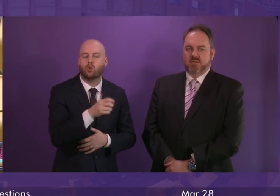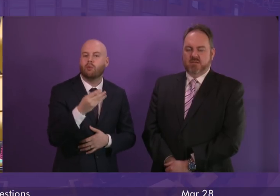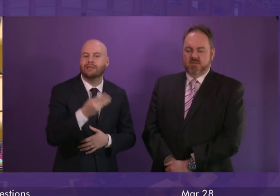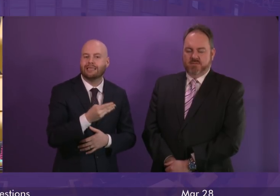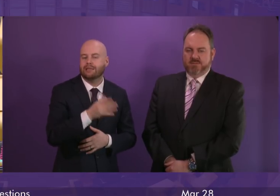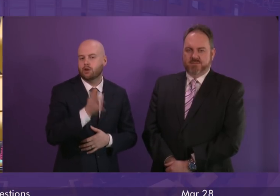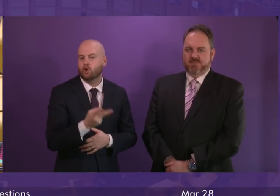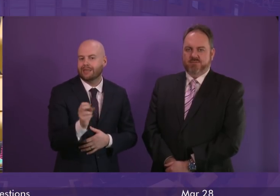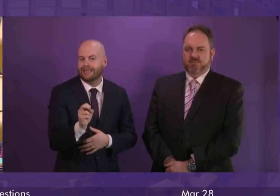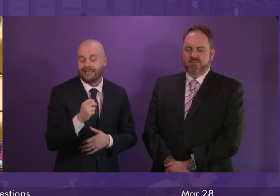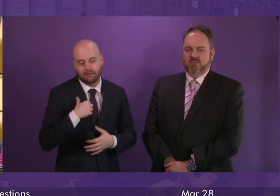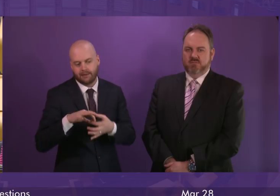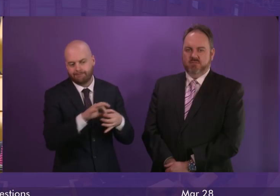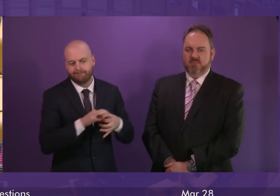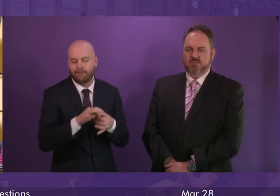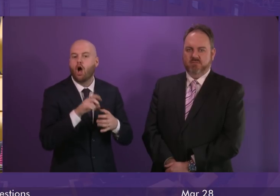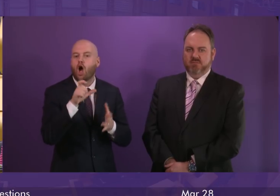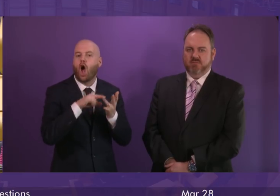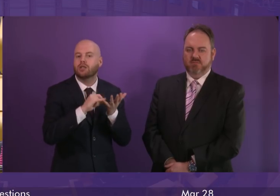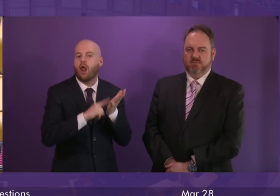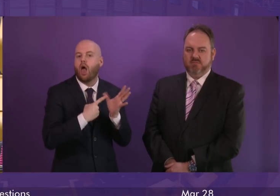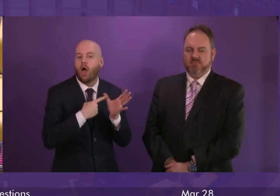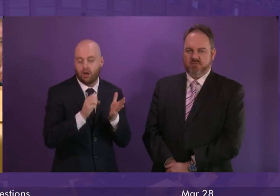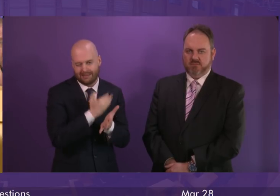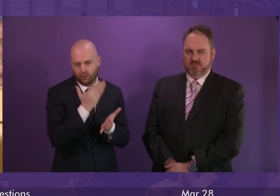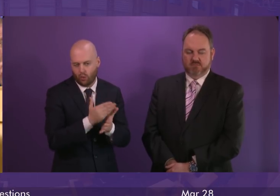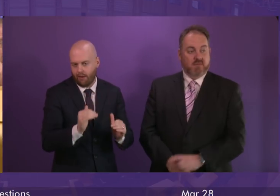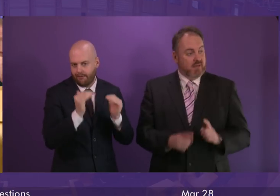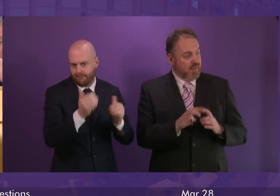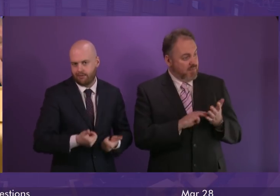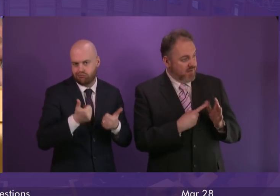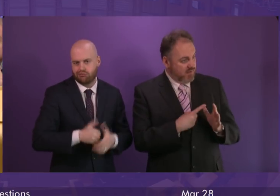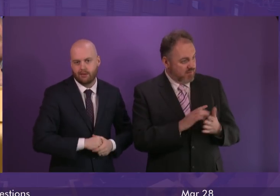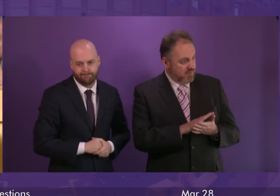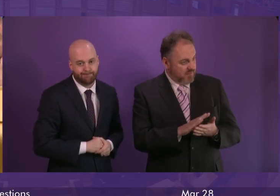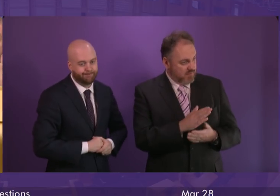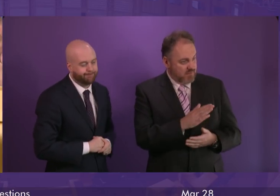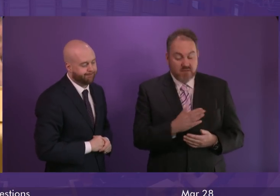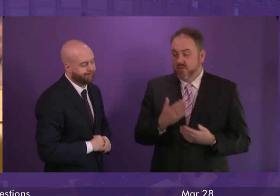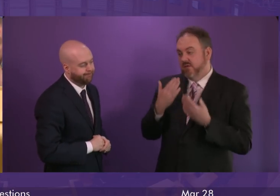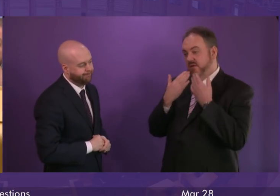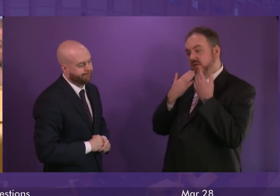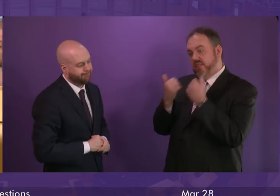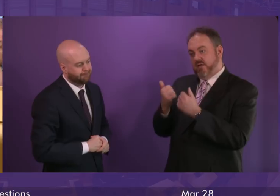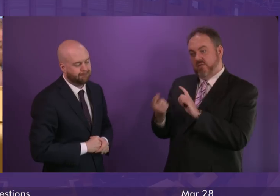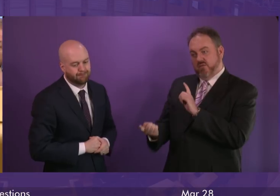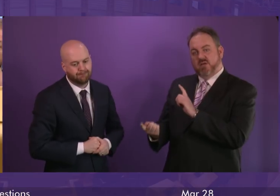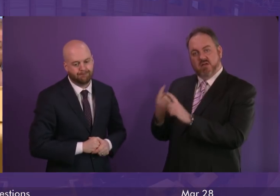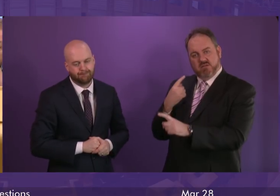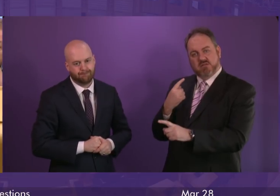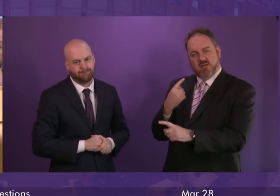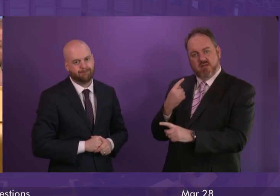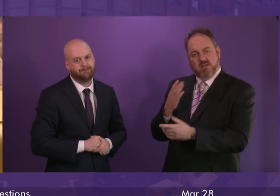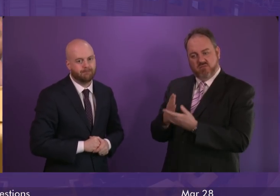authorities and stakeholders to ensure that this will be successfully implemented. Emma Harper. Can I thank the First Minister for that answer? And I kind